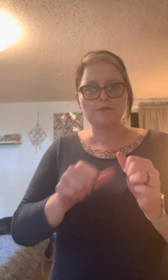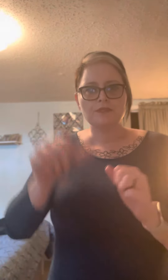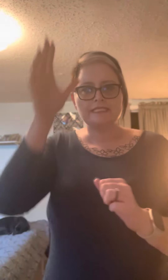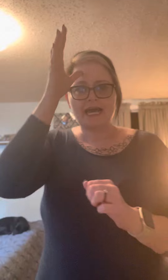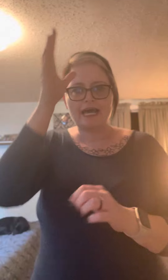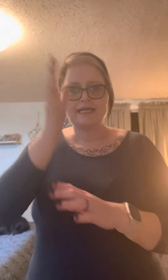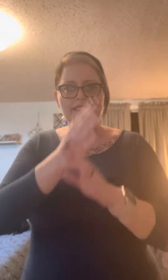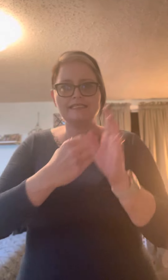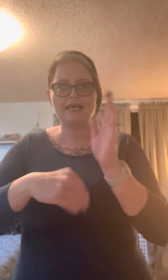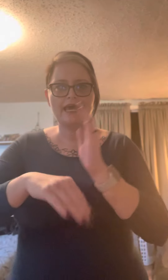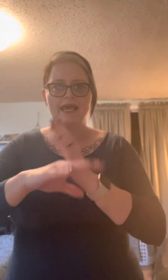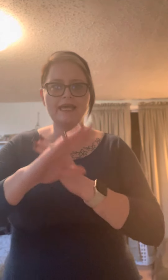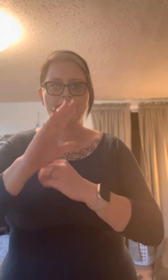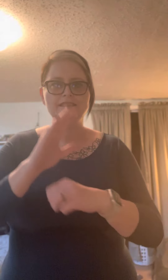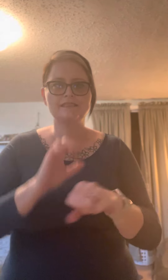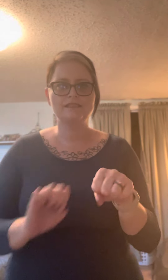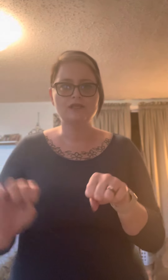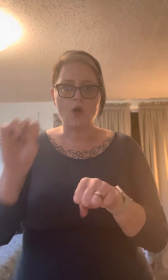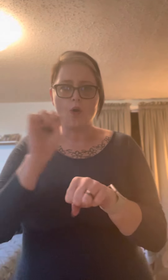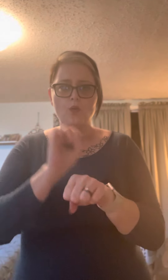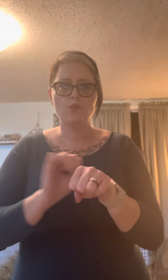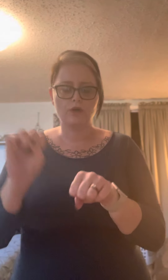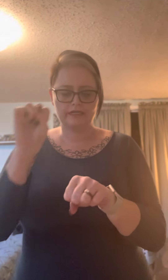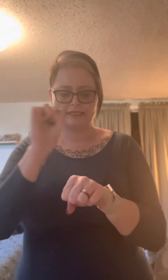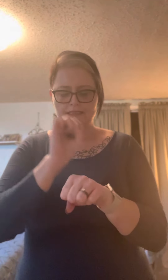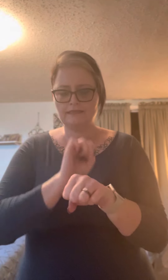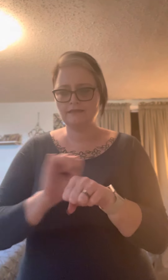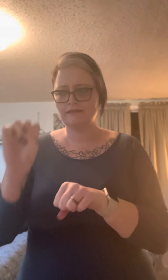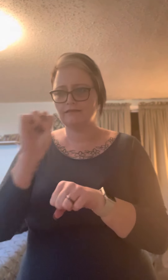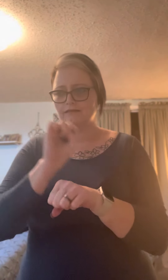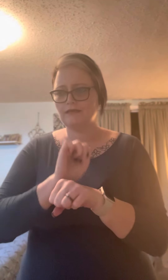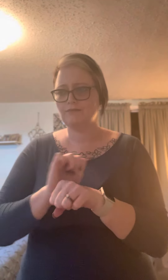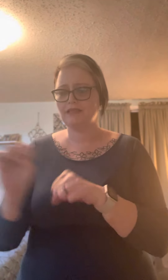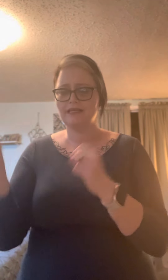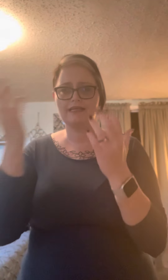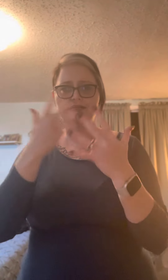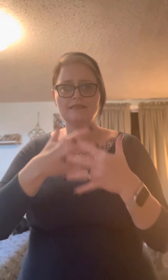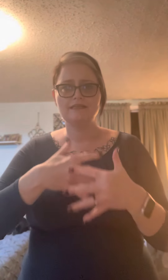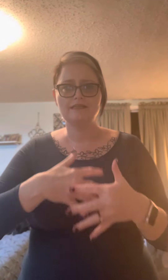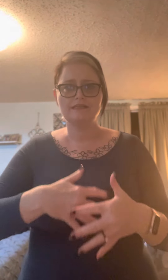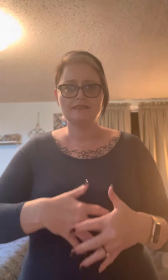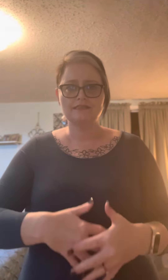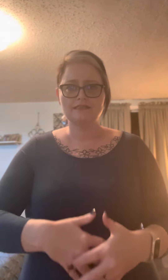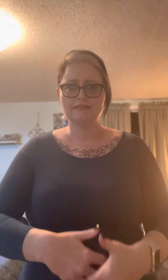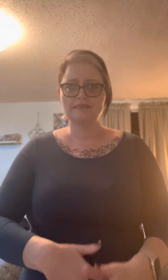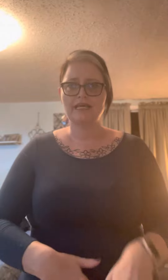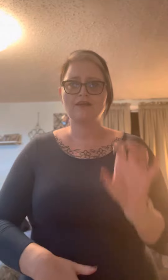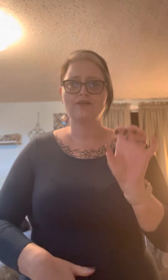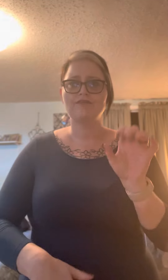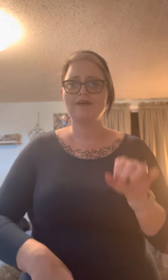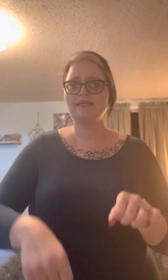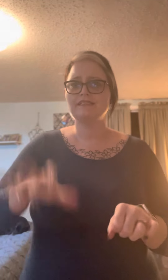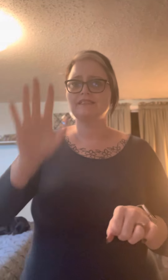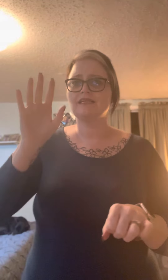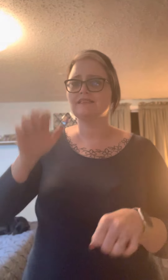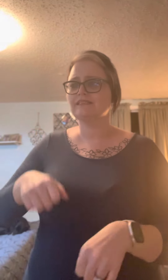Daddy's hands Don't work until they're ready Sacrificed themselves